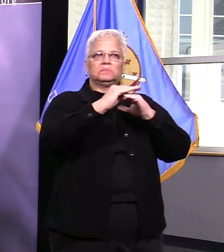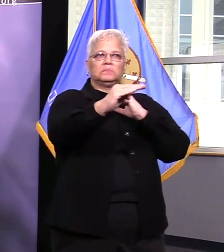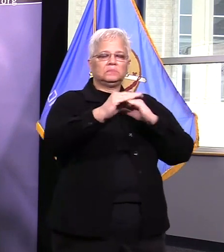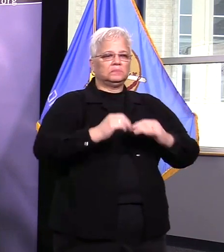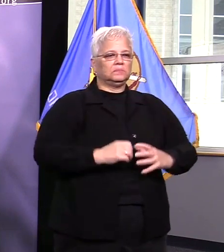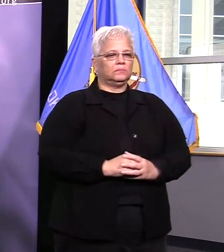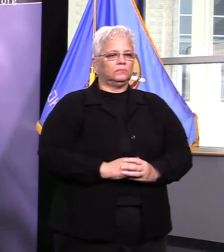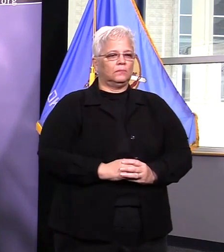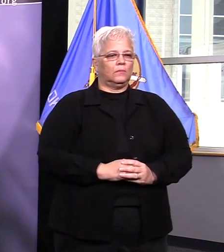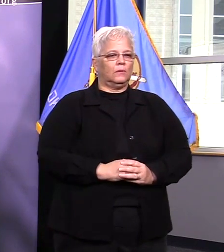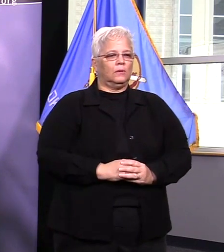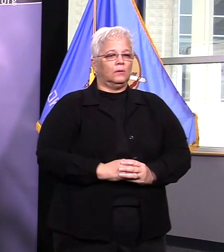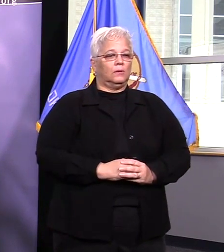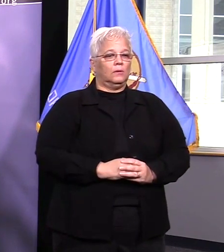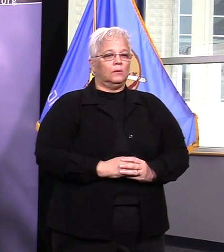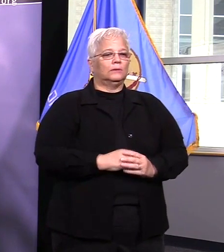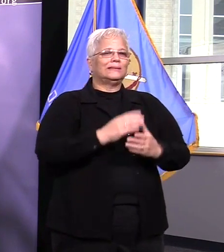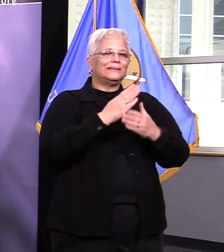several officers under quarantine